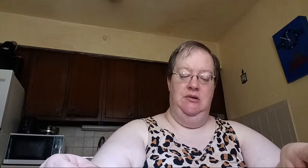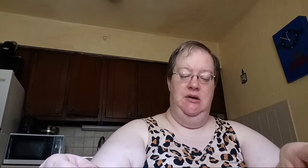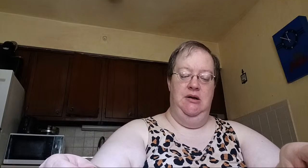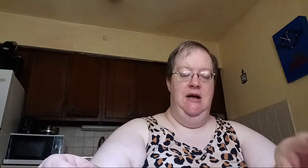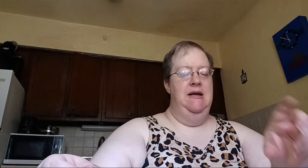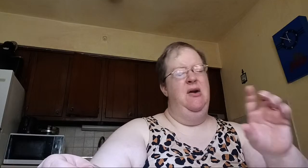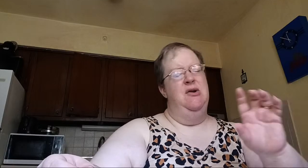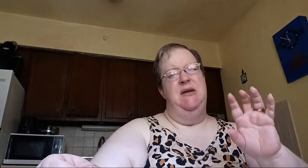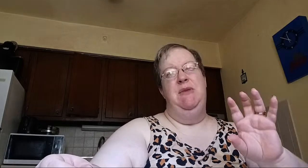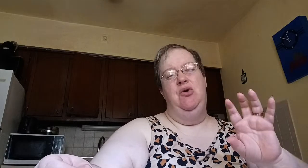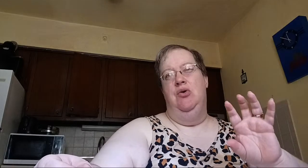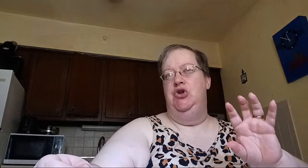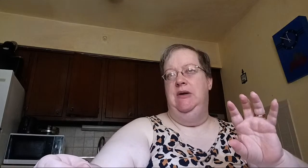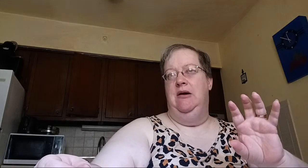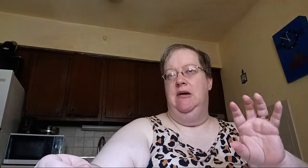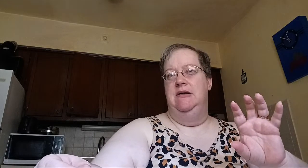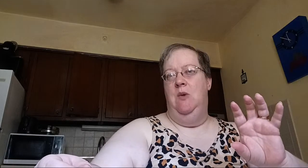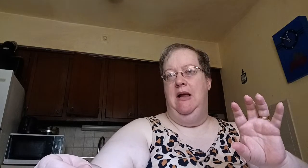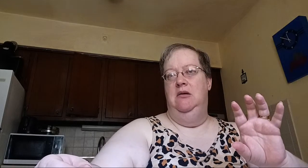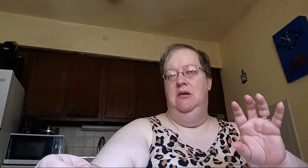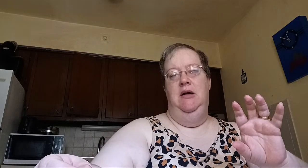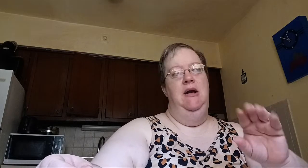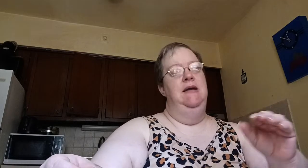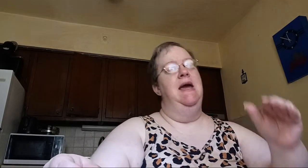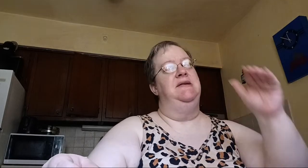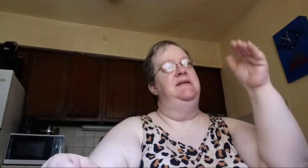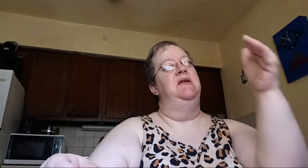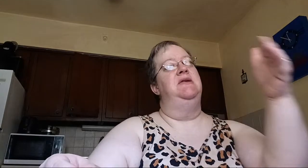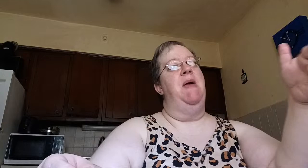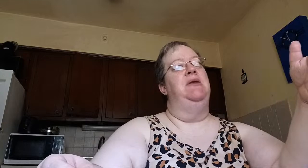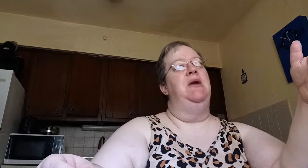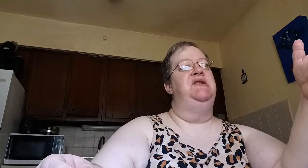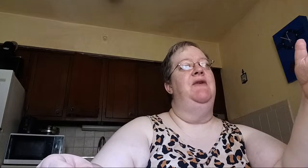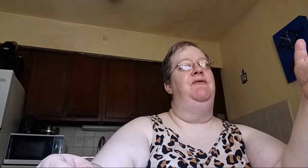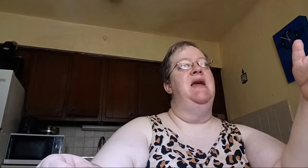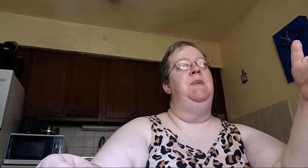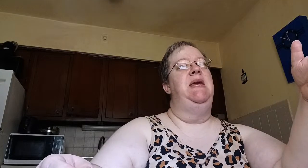Now, here's something crucial here as well. Yes, he says about there are stiff-necked people.